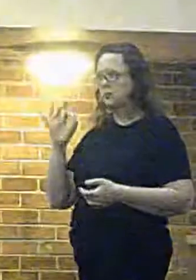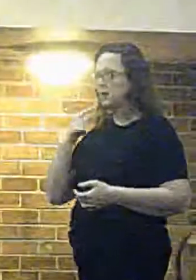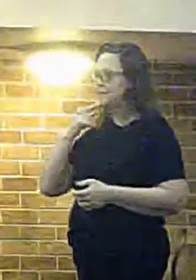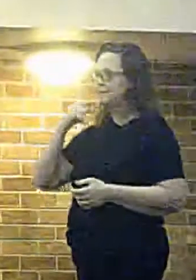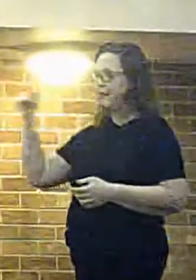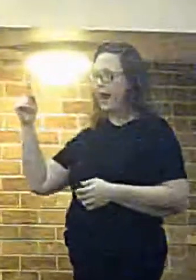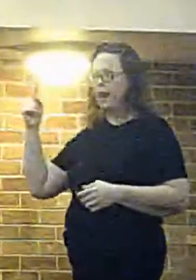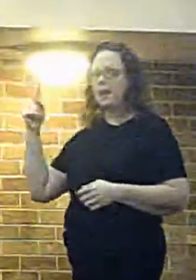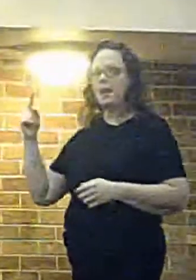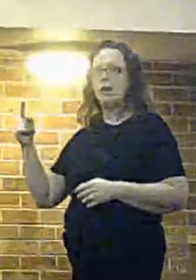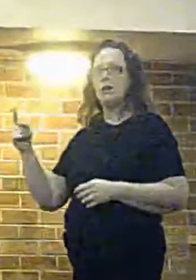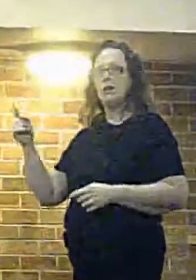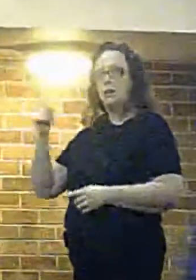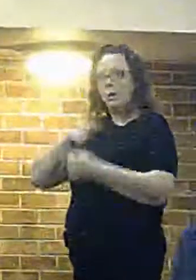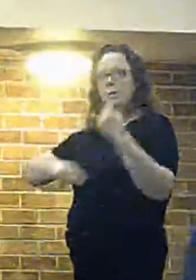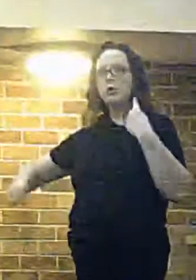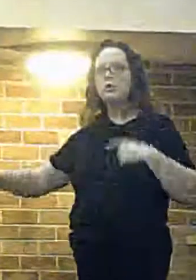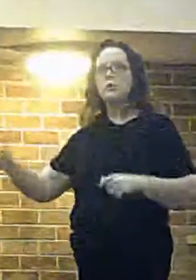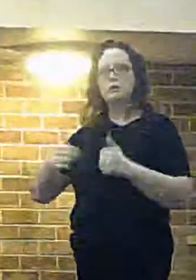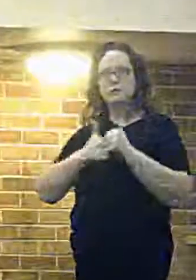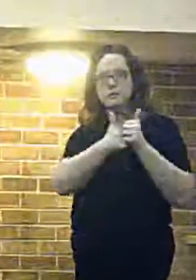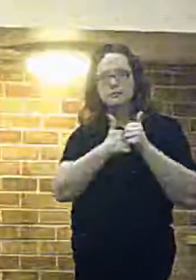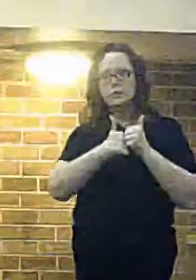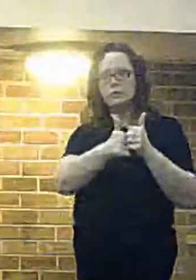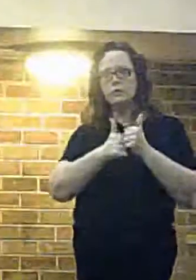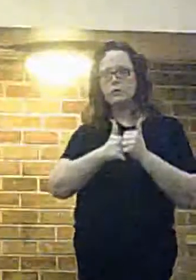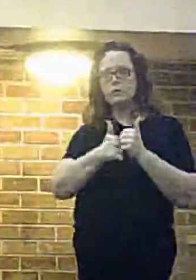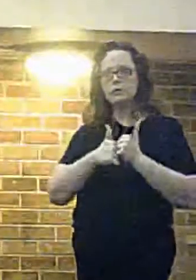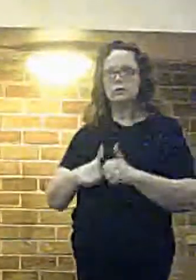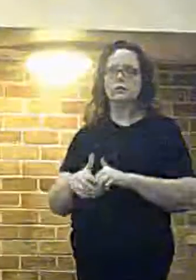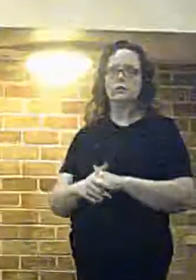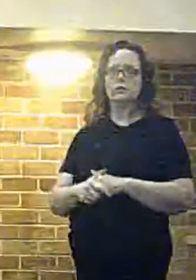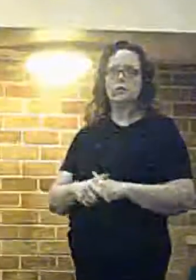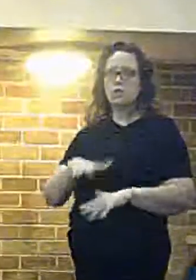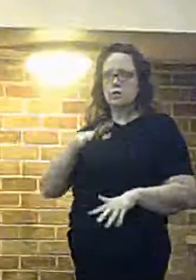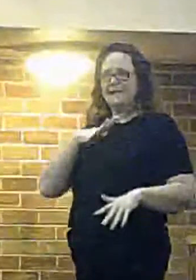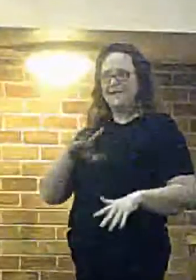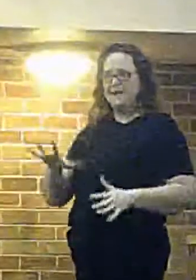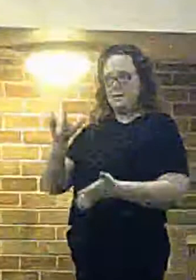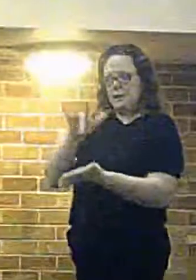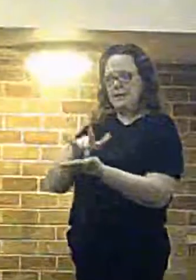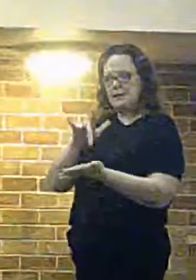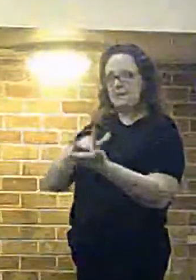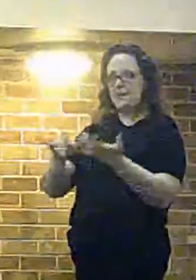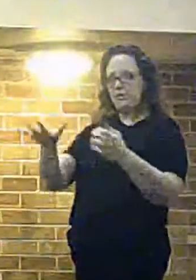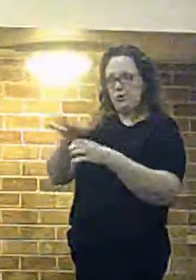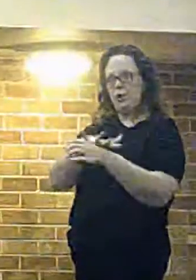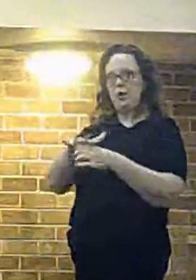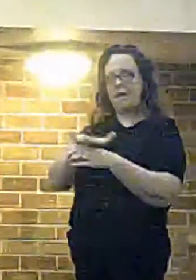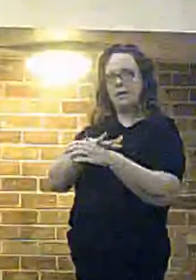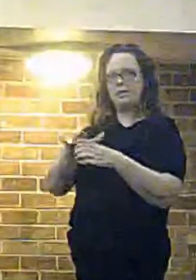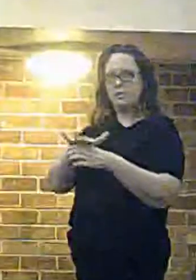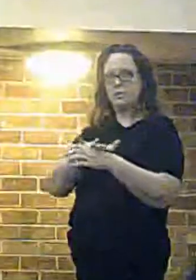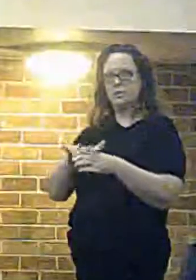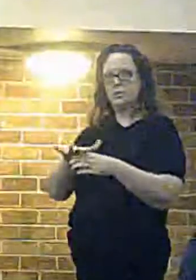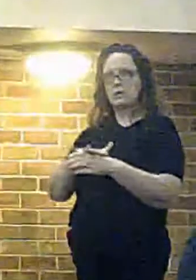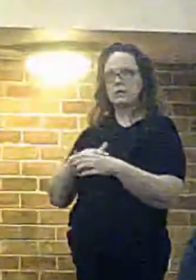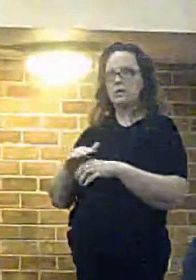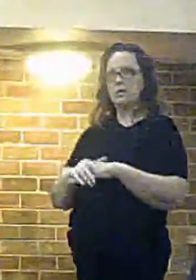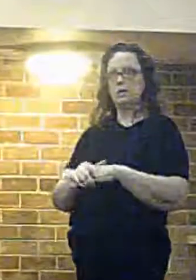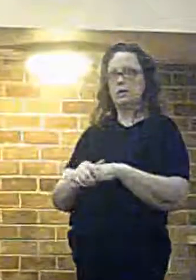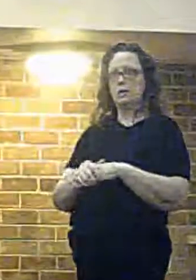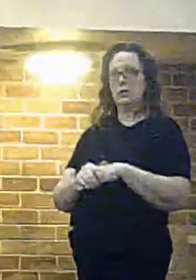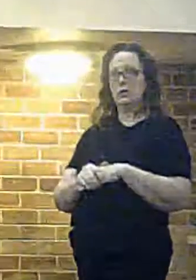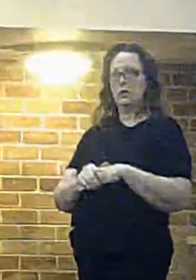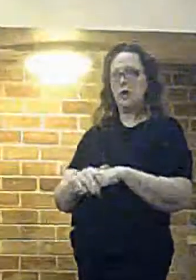officers then we're on your side you've convinced us of your need to be in a central location you've taken a long time to convince